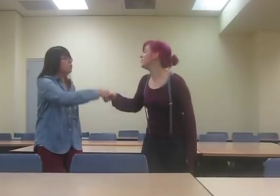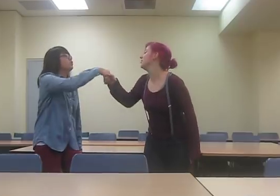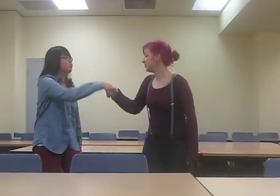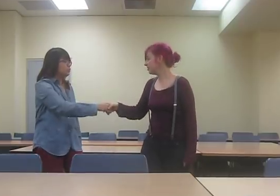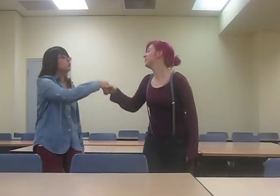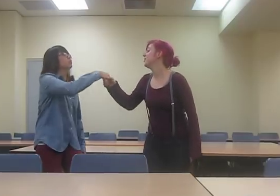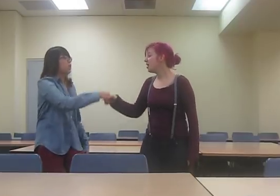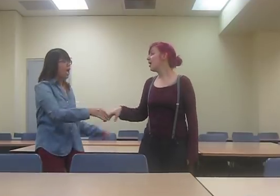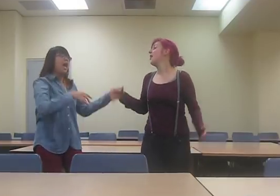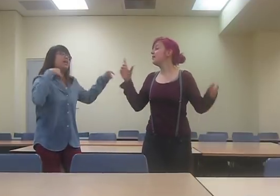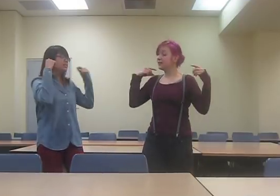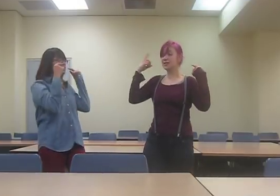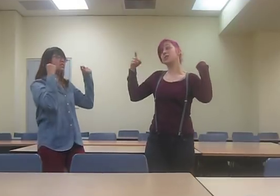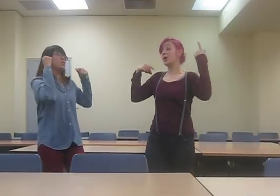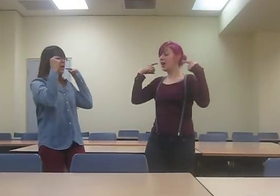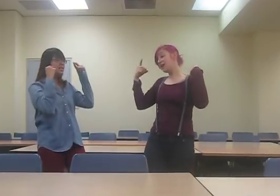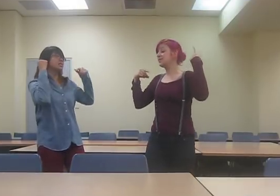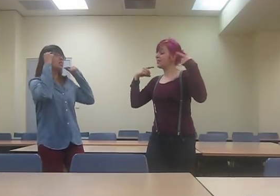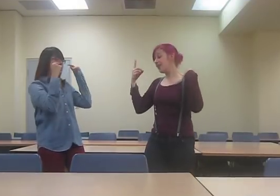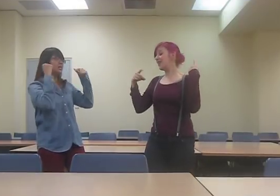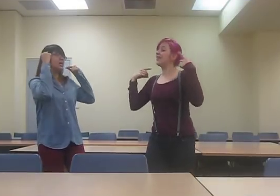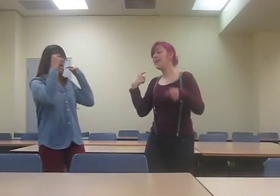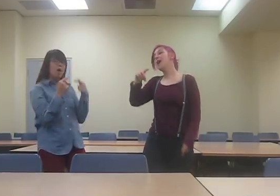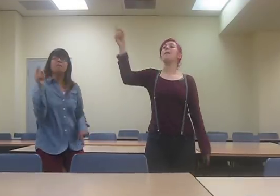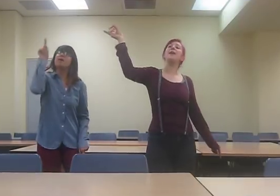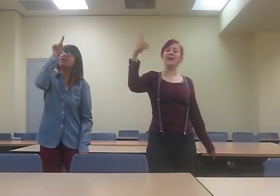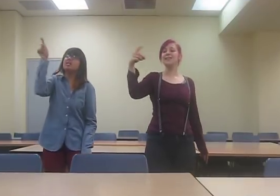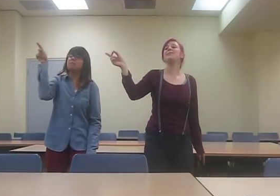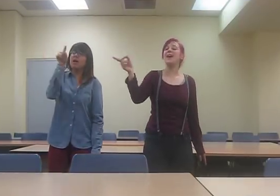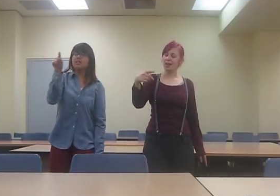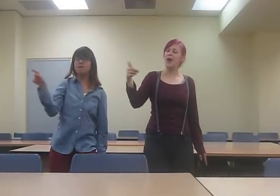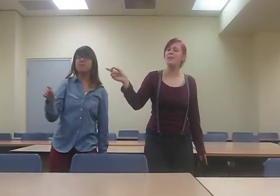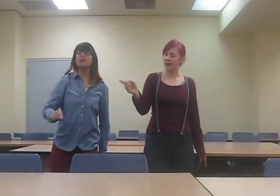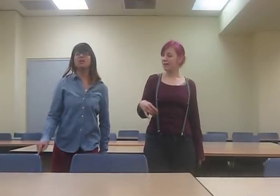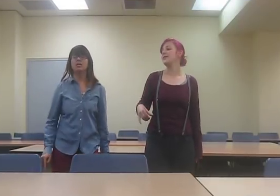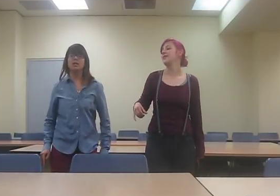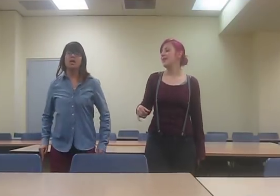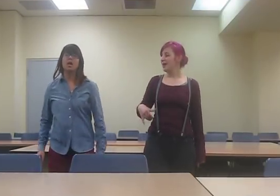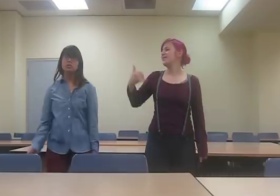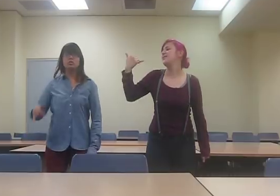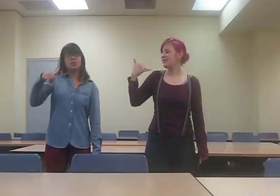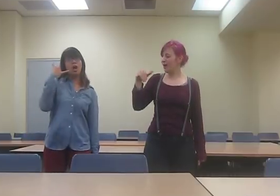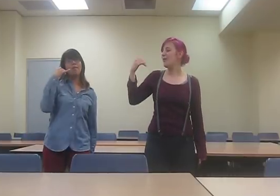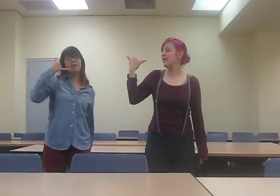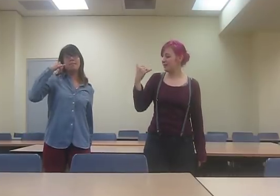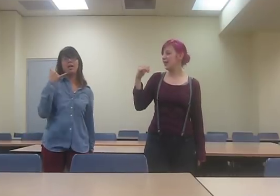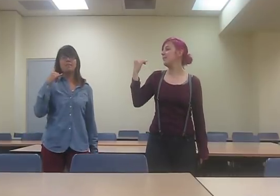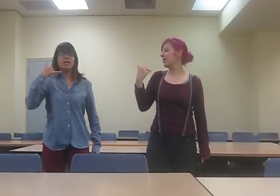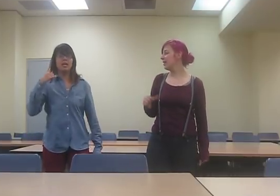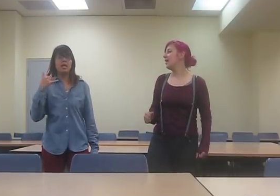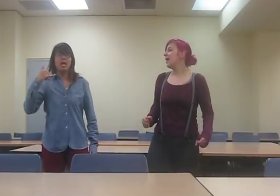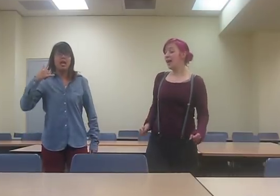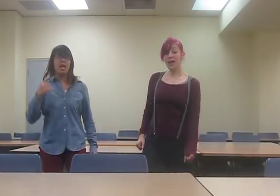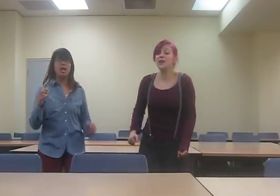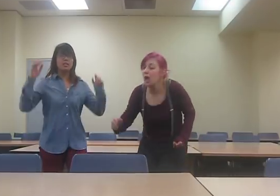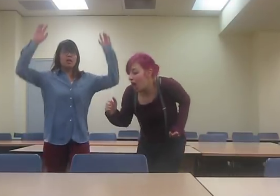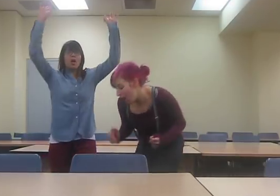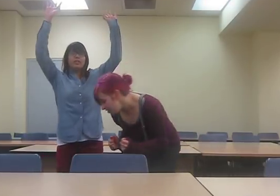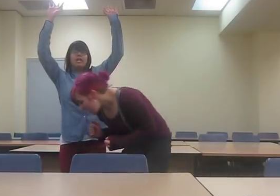you And this is crazy But here's my number So call me, baby I'm into all the